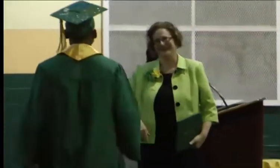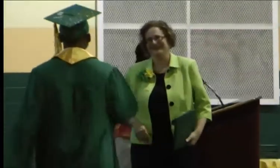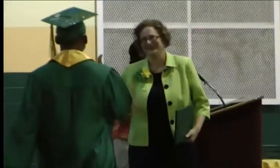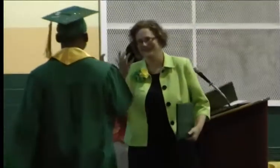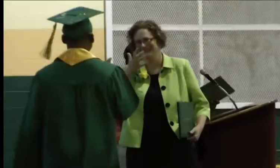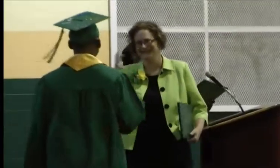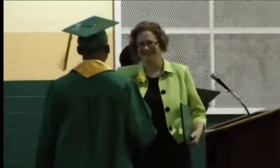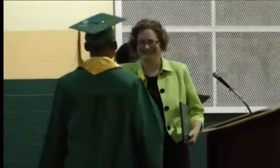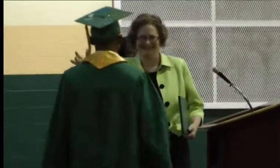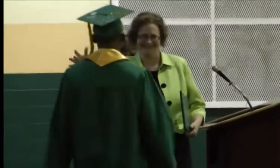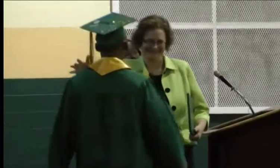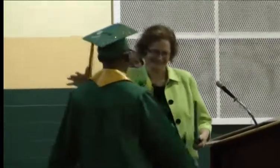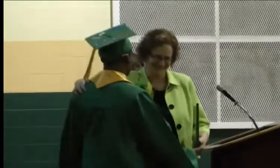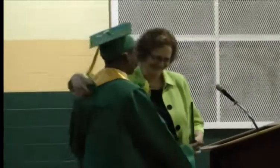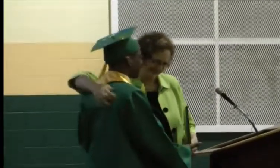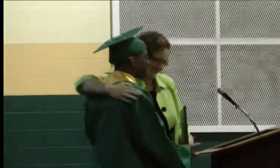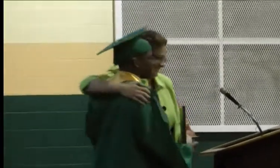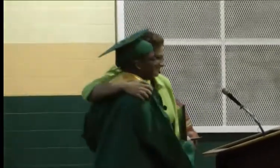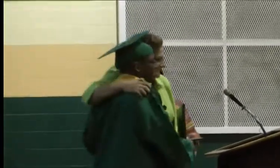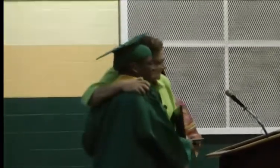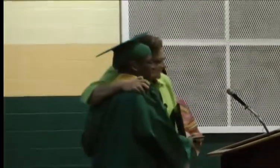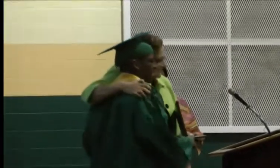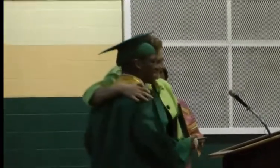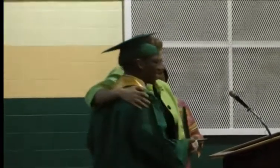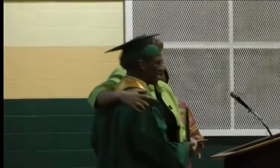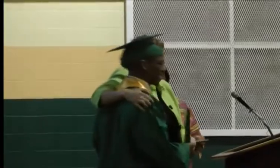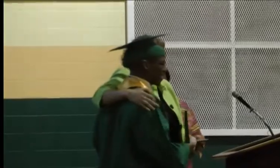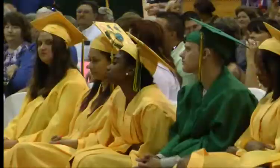But I want you to remember, you're graduating.